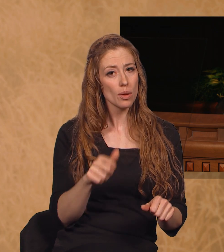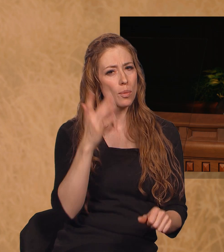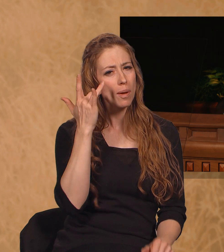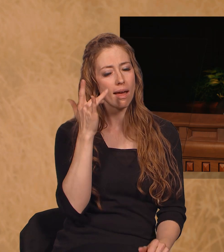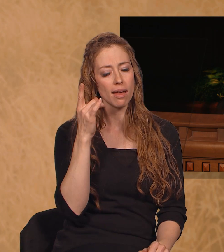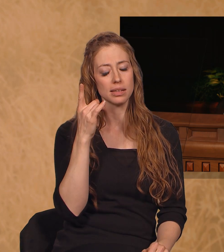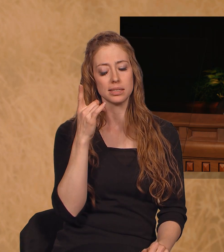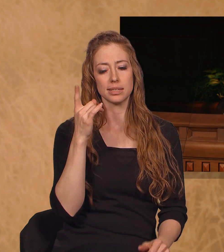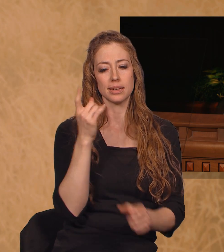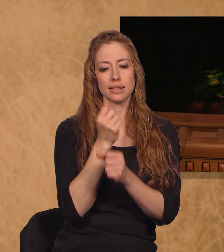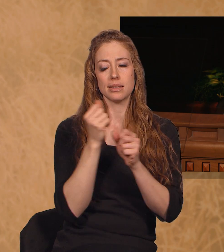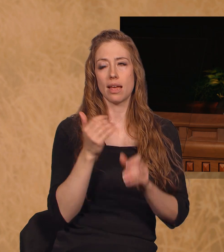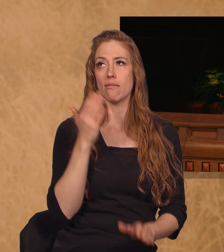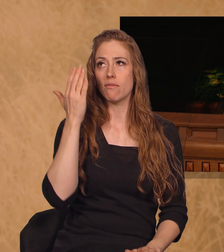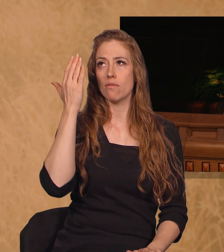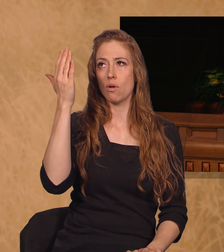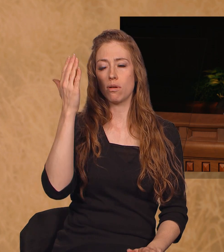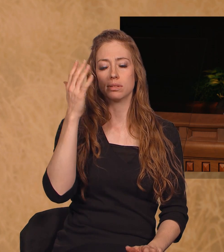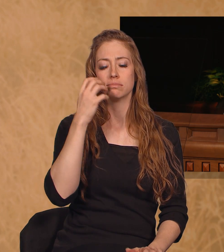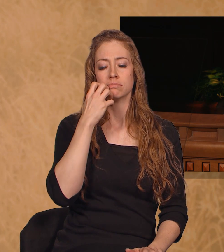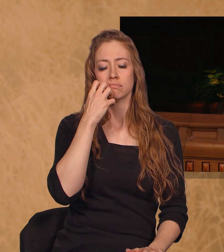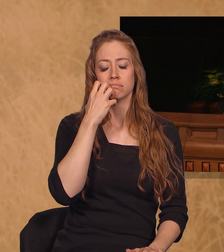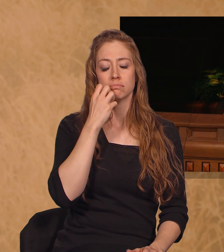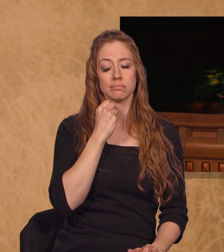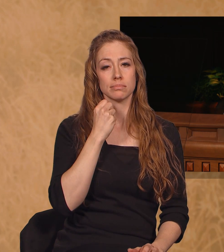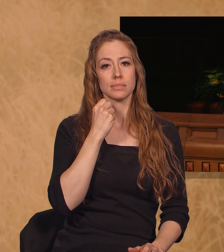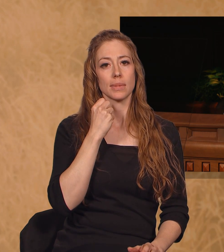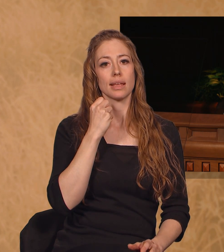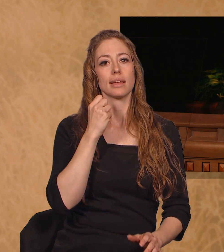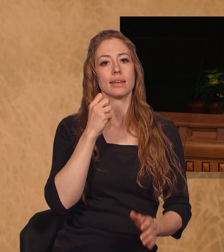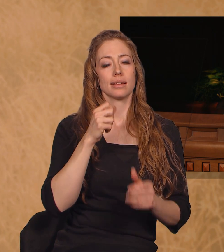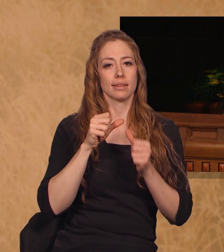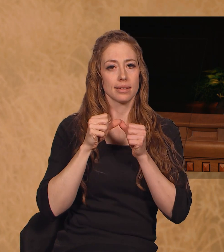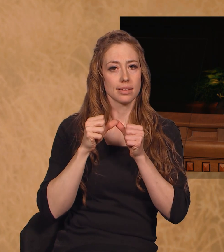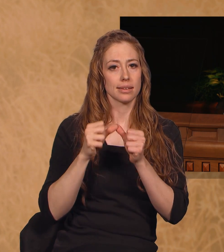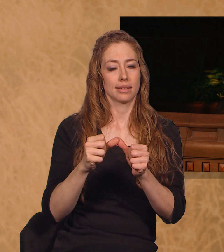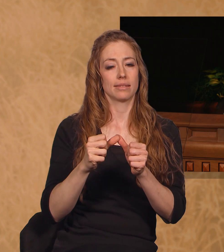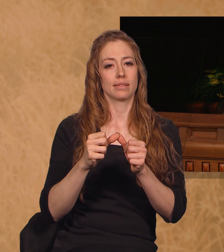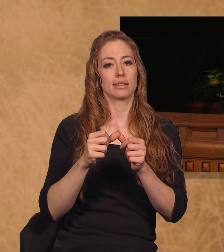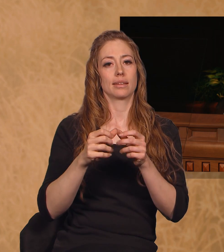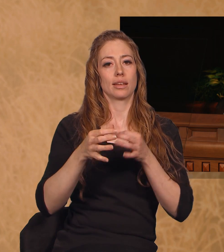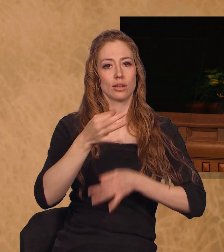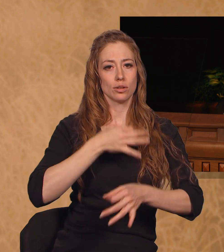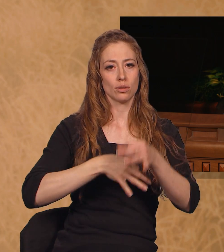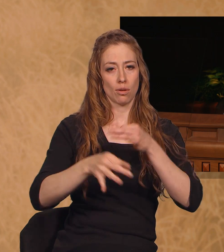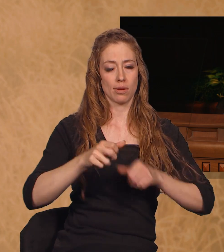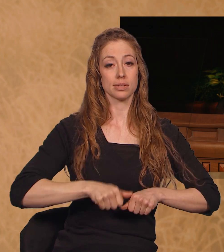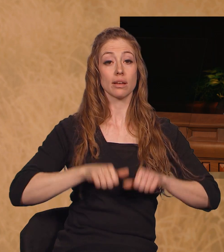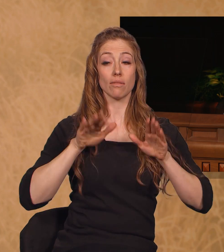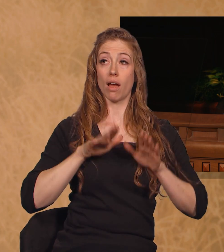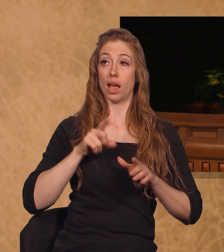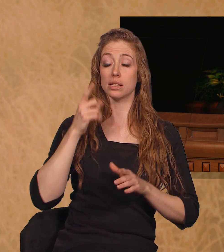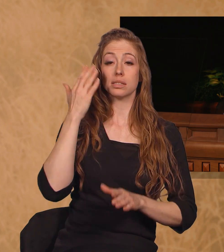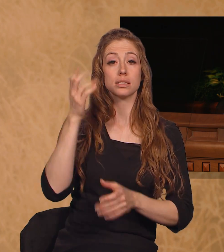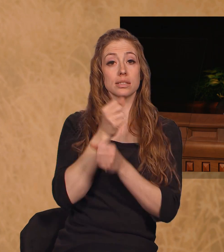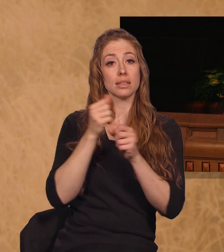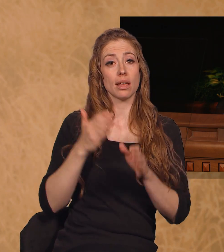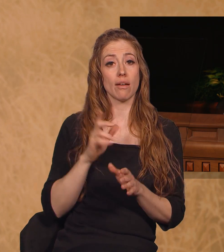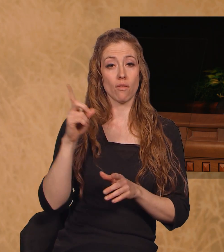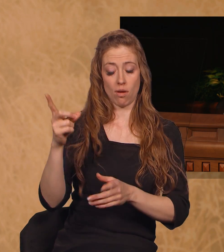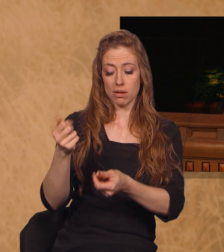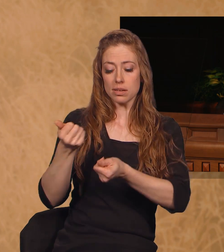of the Savior's infinite atoning sacrifice. He made it possible for you and me to change,